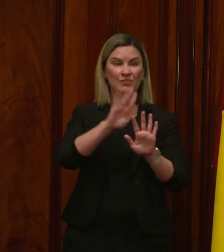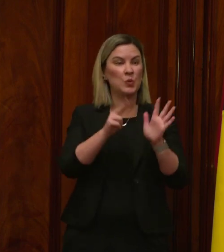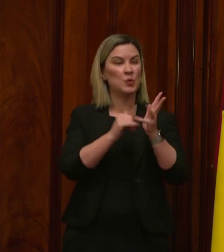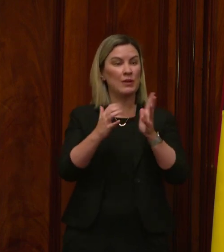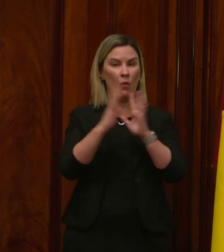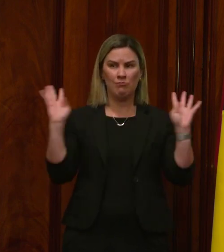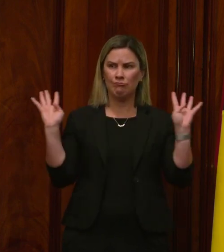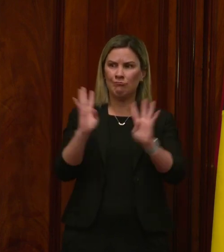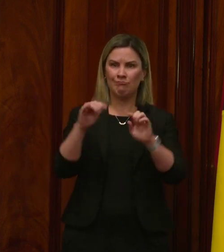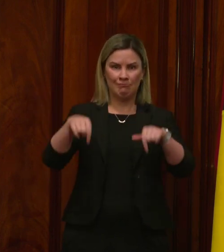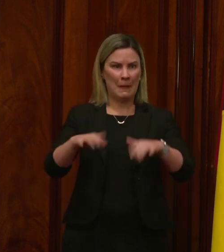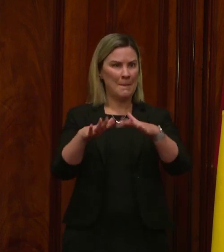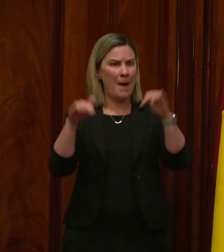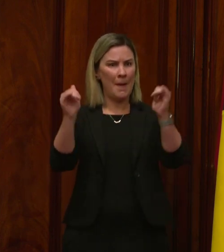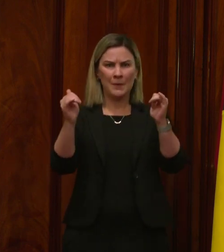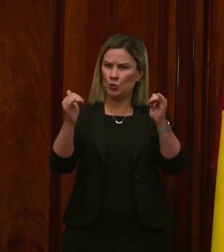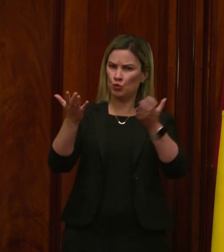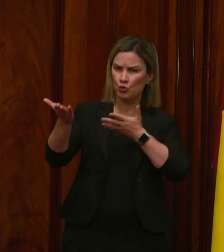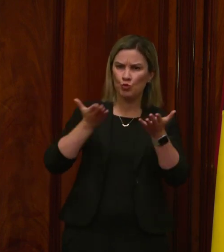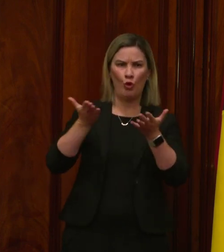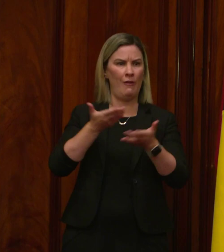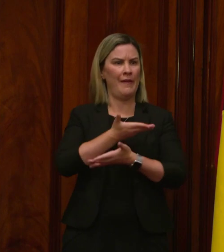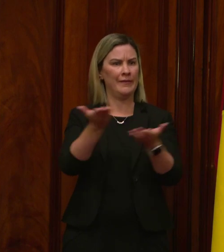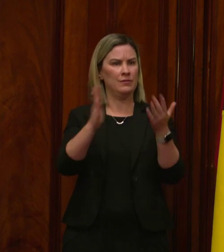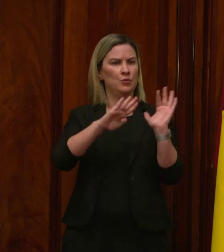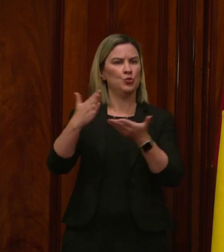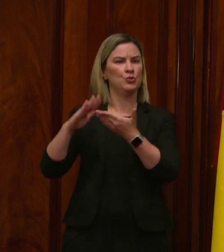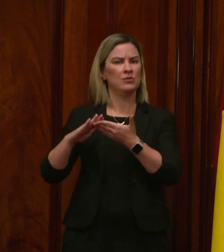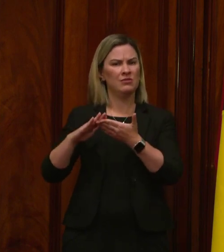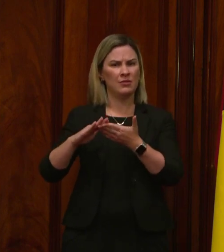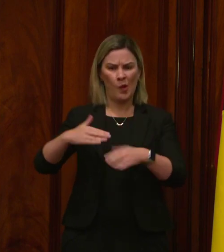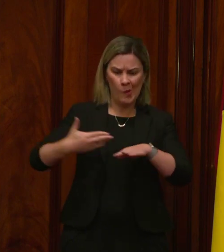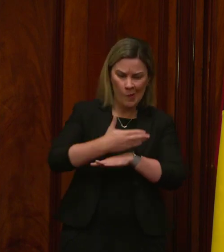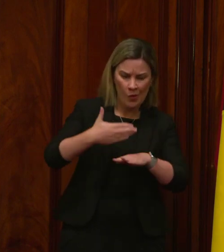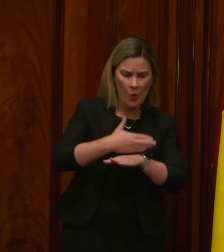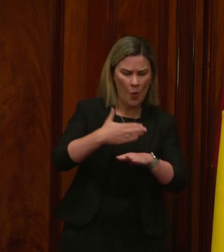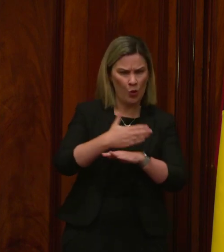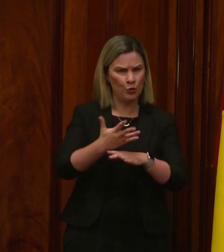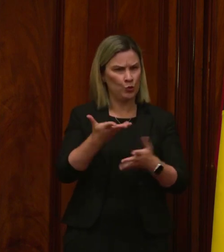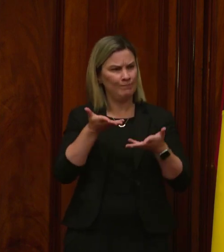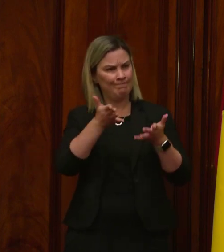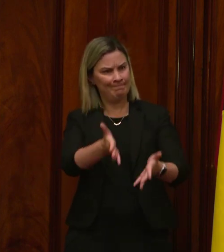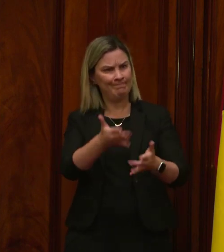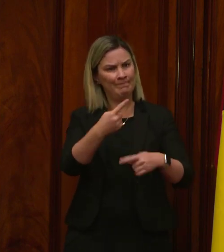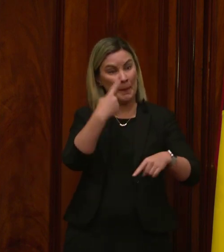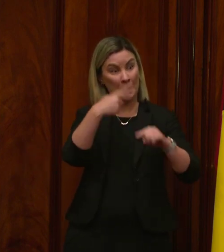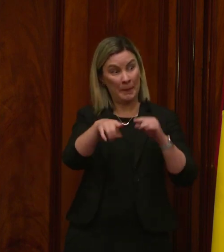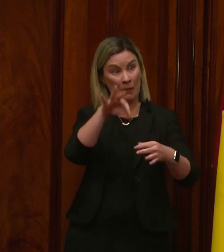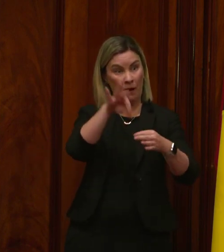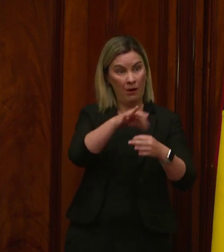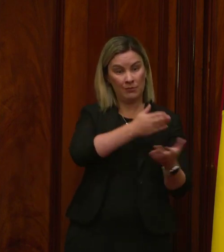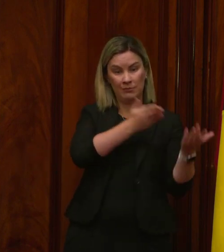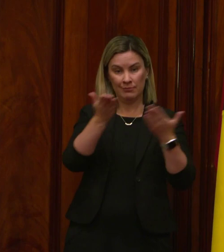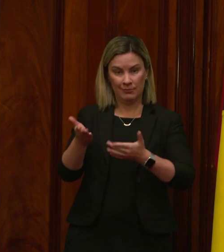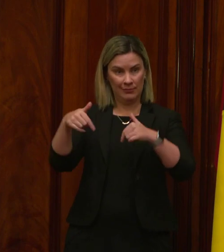this parliament to serve. They have worked diligently to win the consent of their fellow citizens and to seek out compromise,